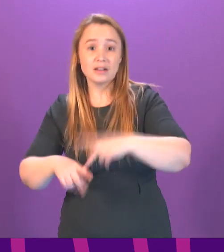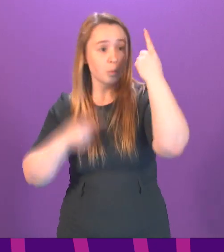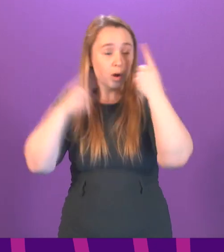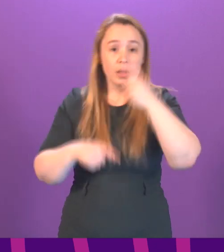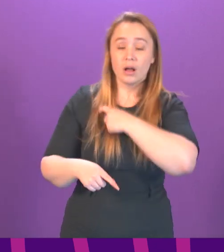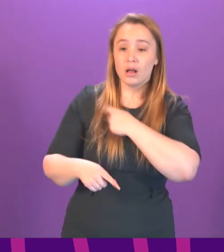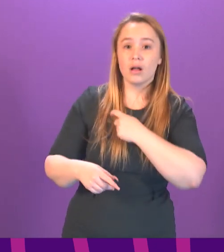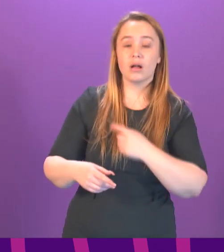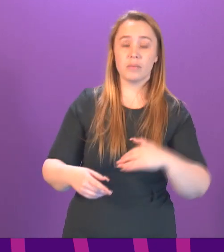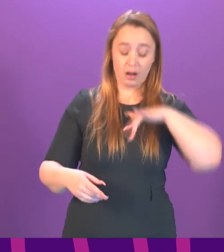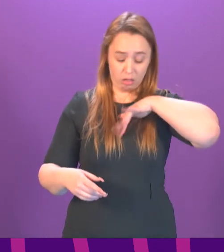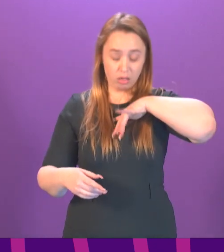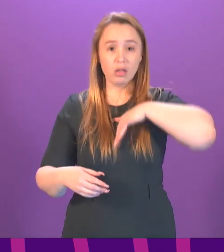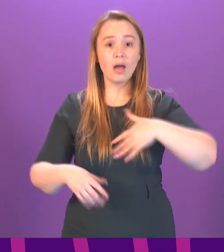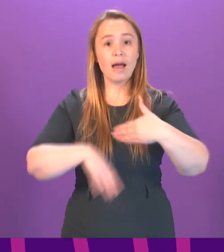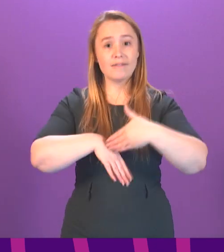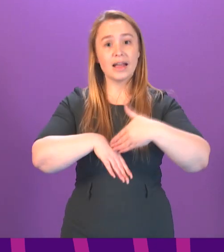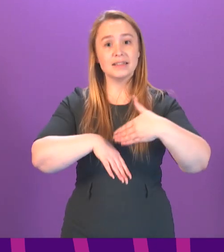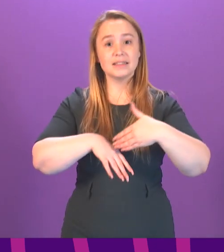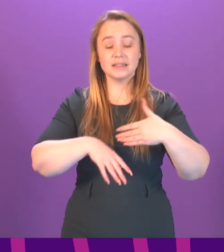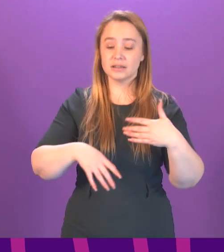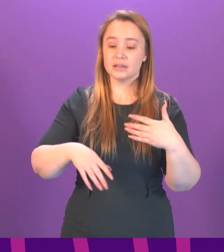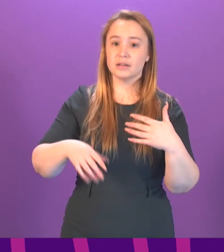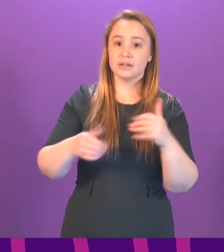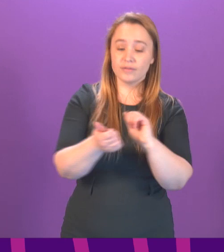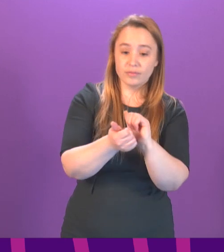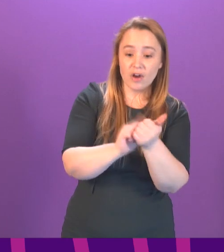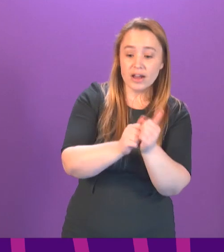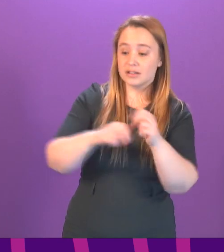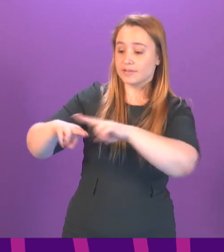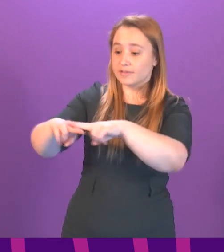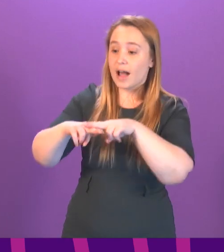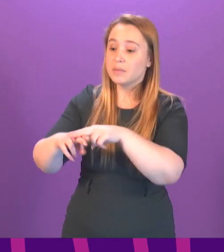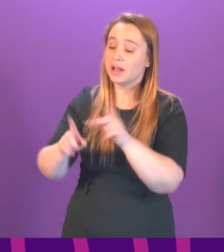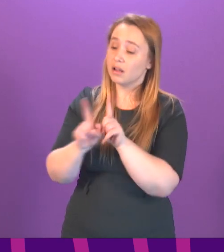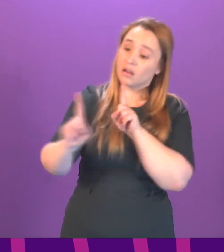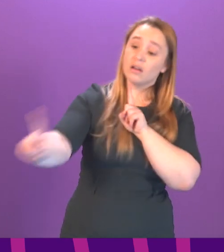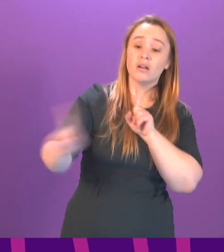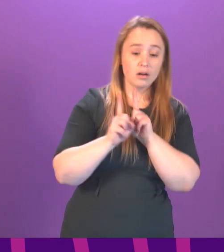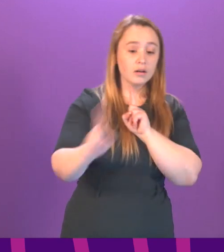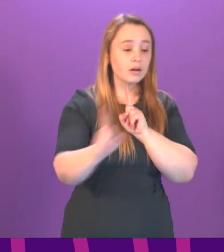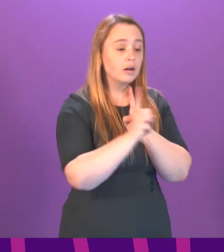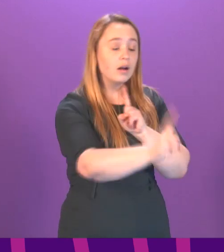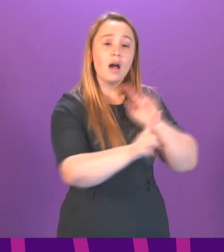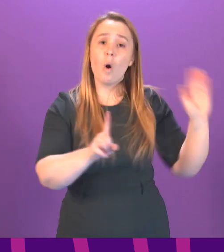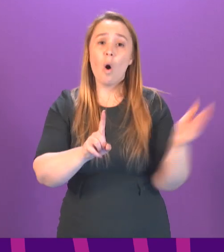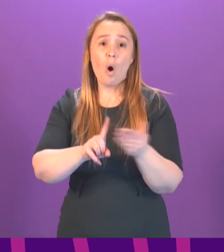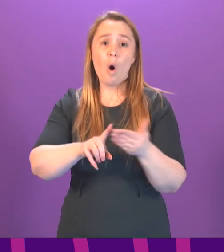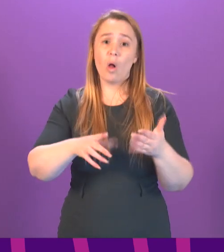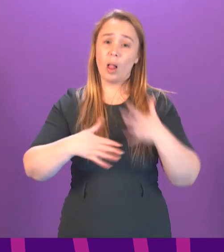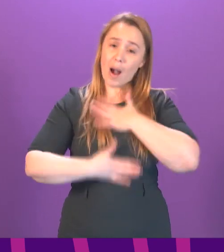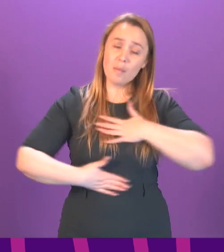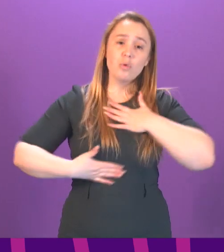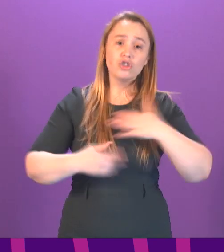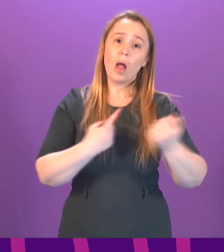as well. The long periods of time without seeing close relatives like grandparents, that is all having, I think, a deep